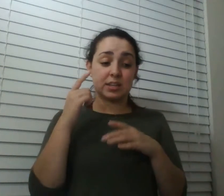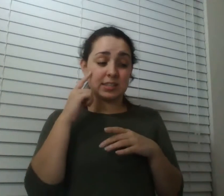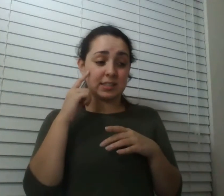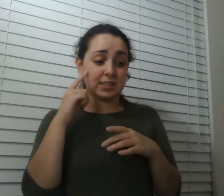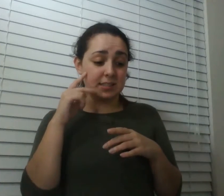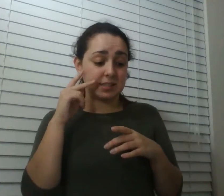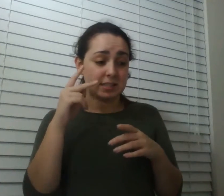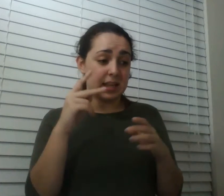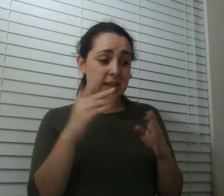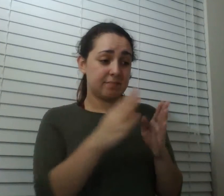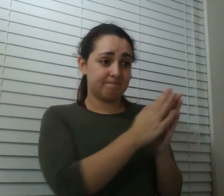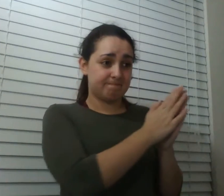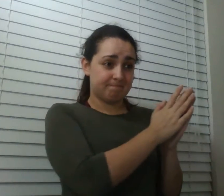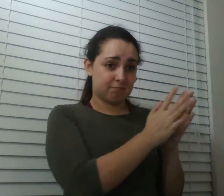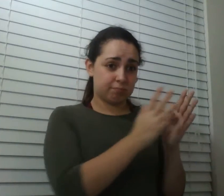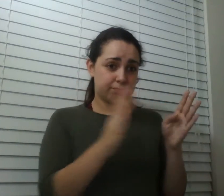the worst pain imaginable